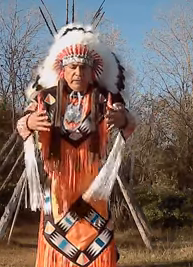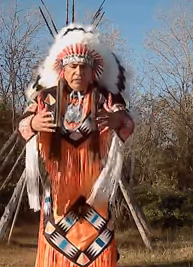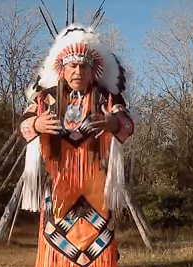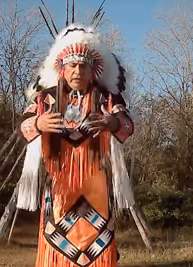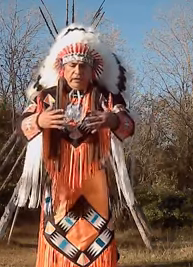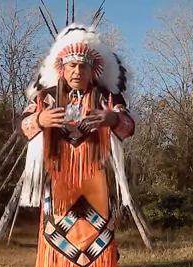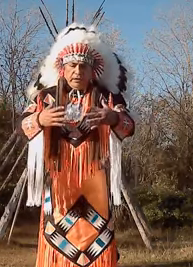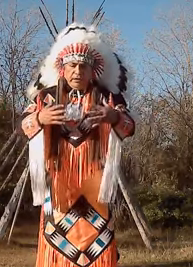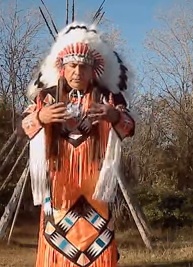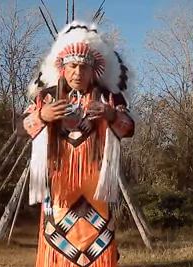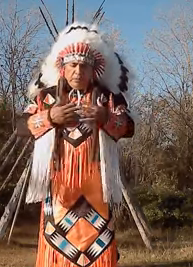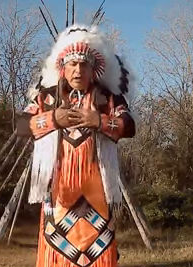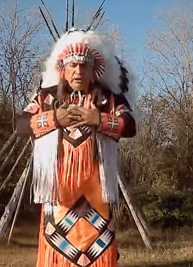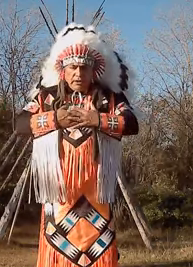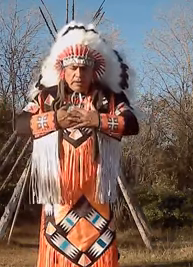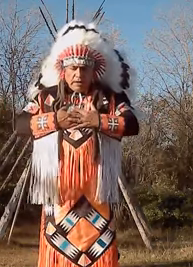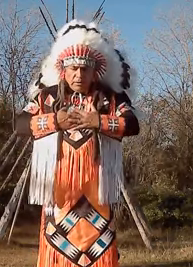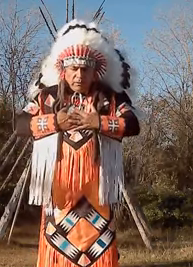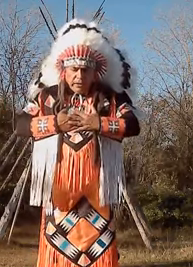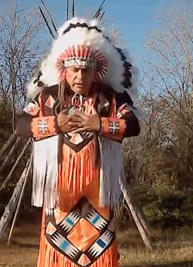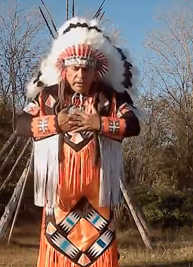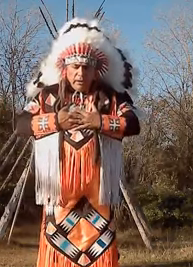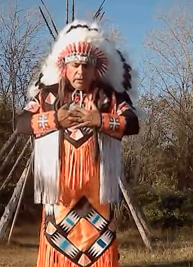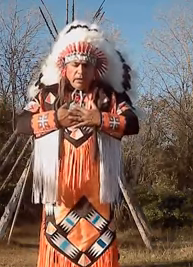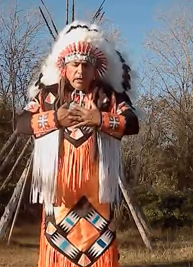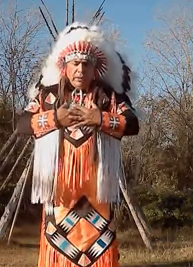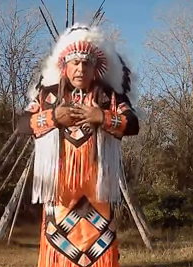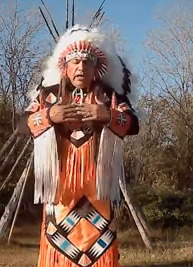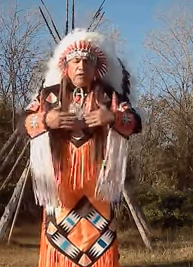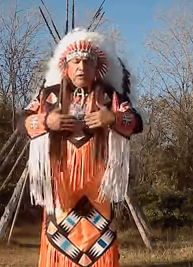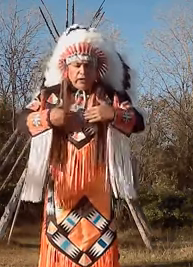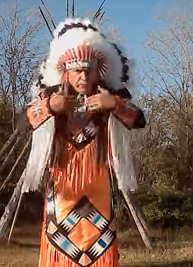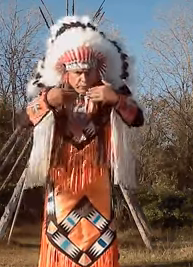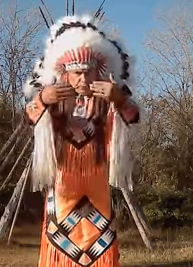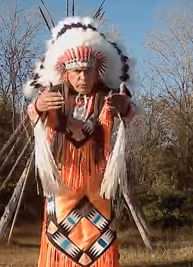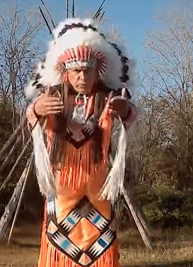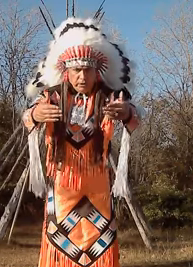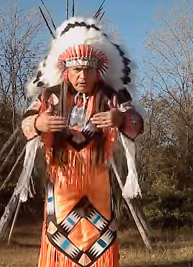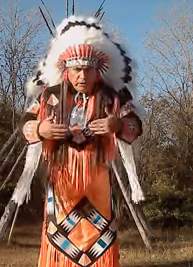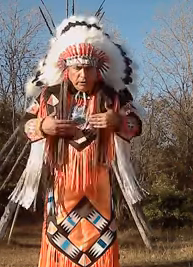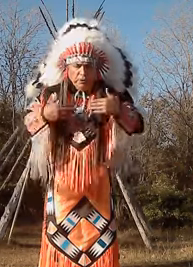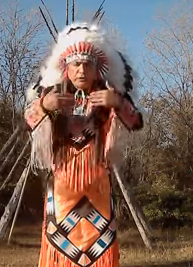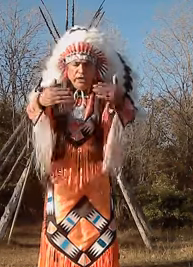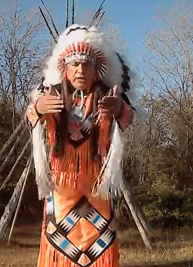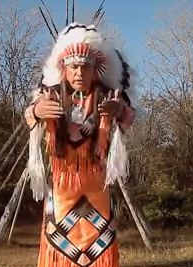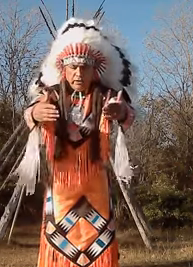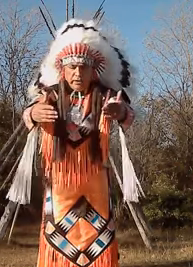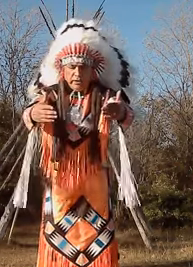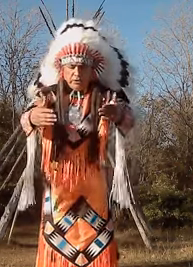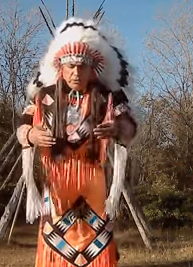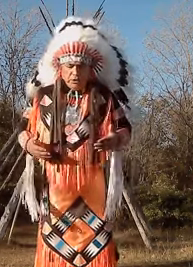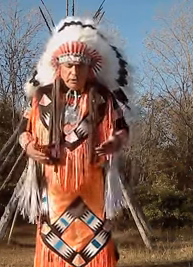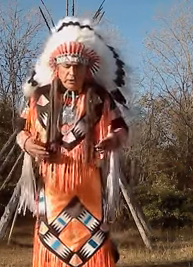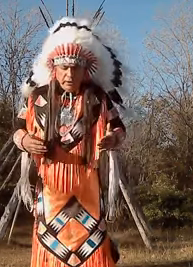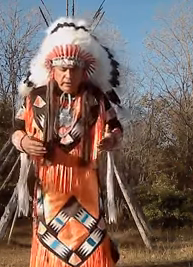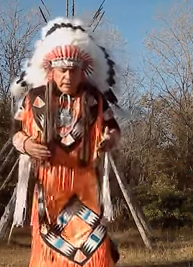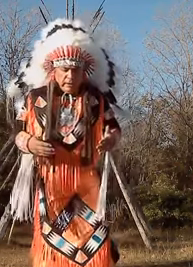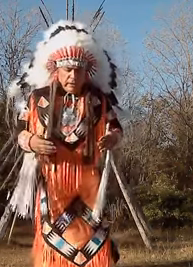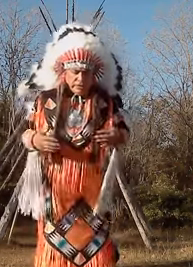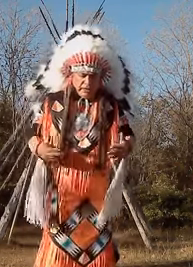everything that's been deposited into me, I'm being able to live it through and to present it as a presenter, as a